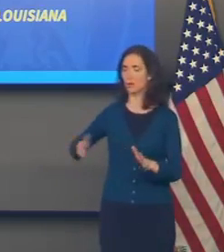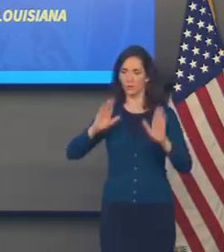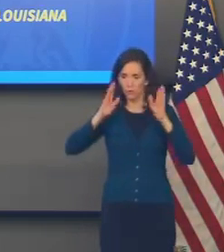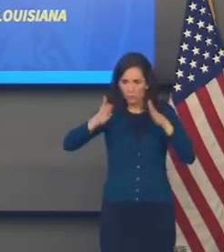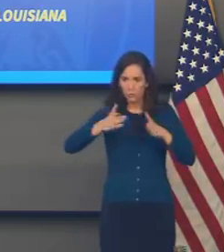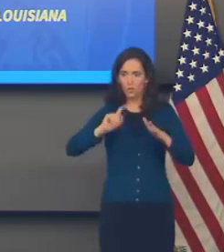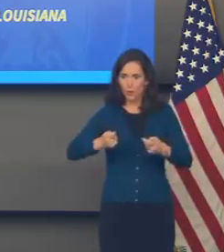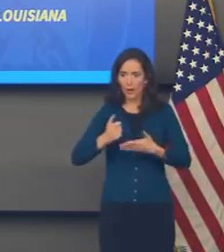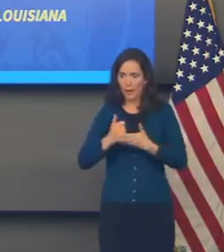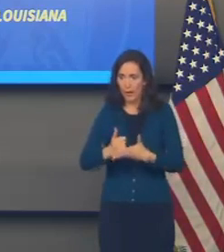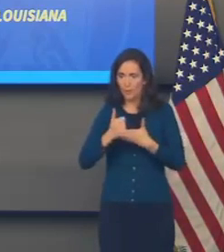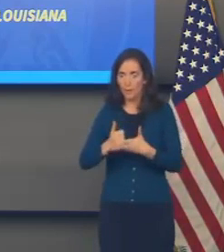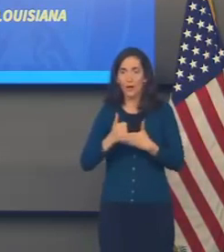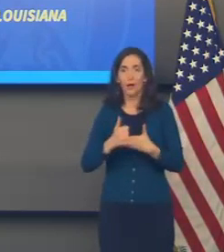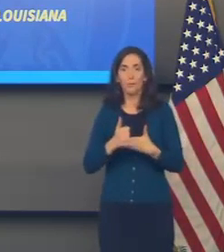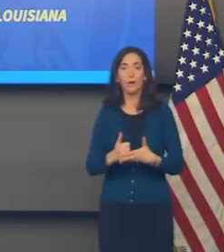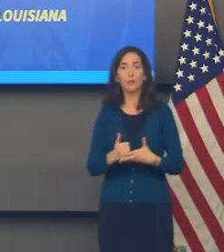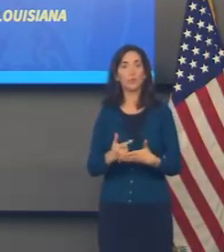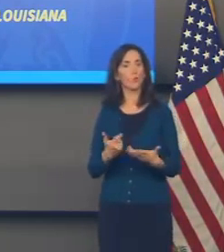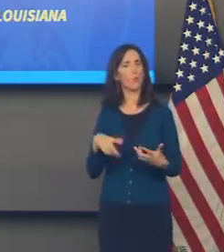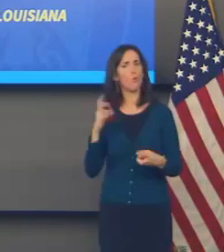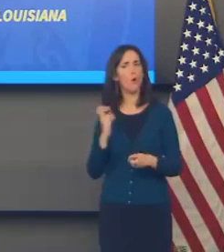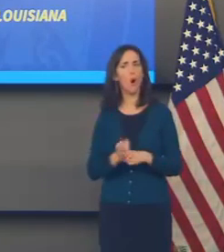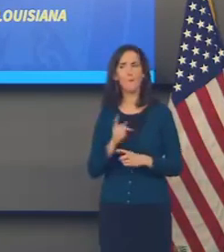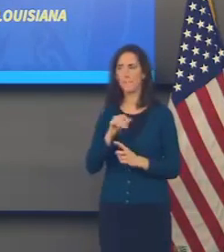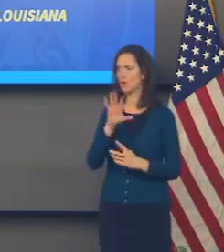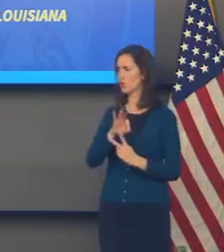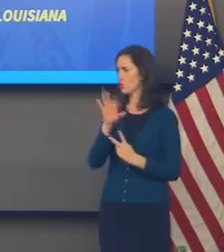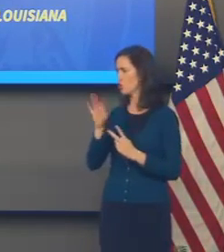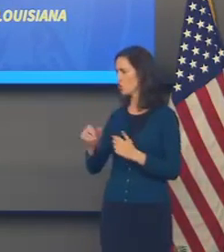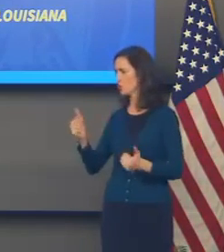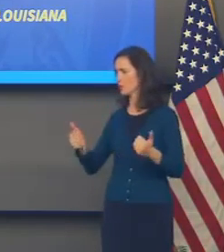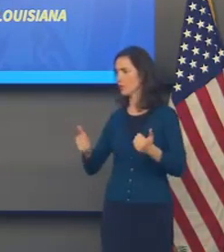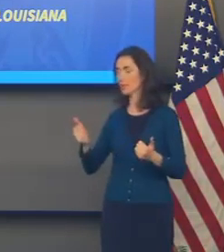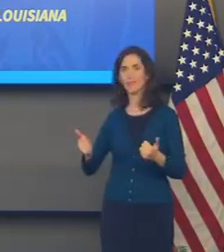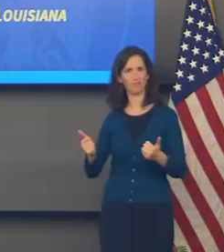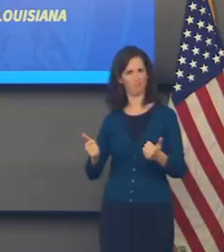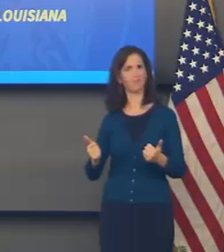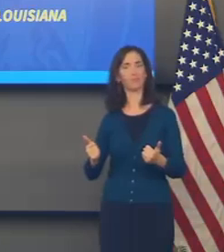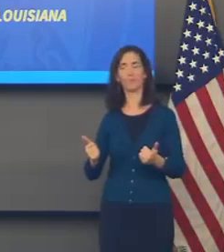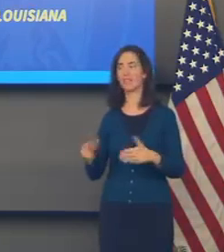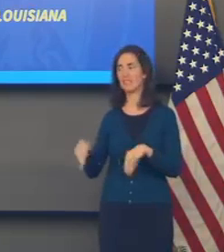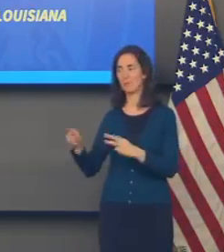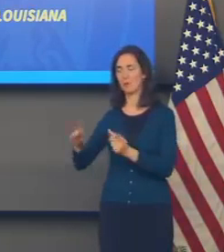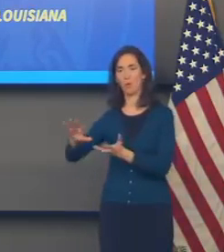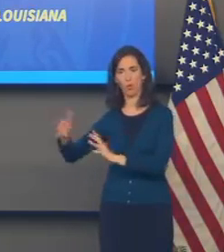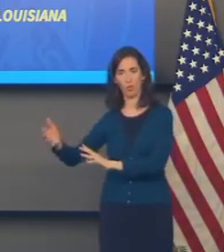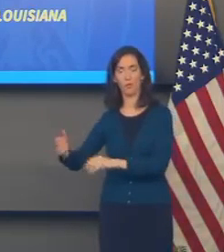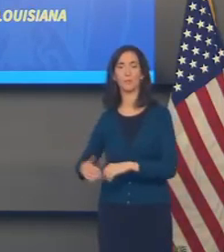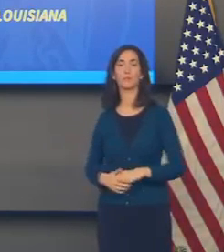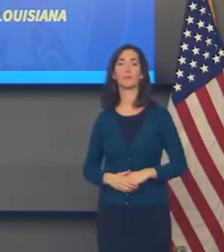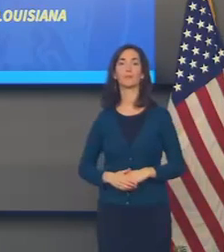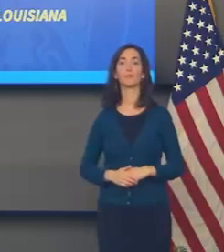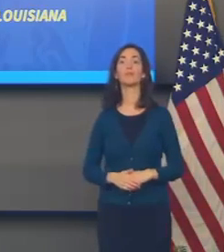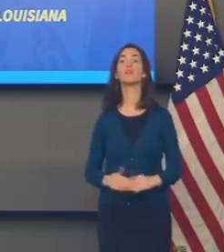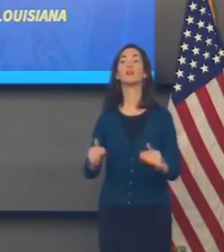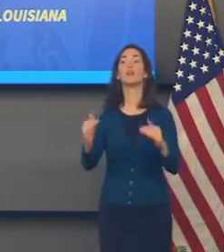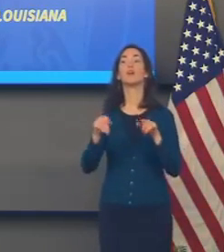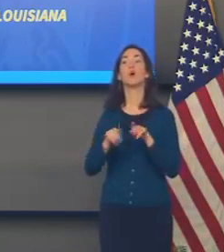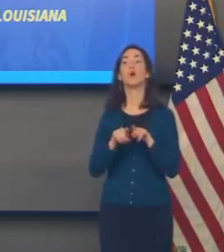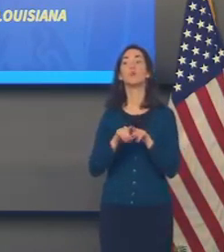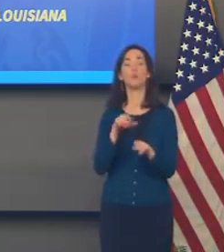And they have to make that choice. And this has real consequences. Hospitals also, the bigger tertiary referral centers,